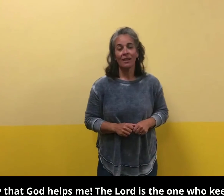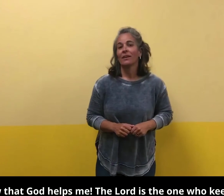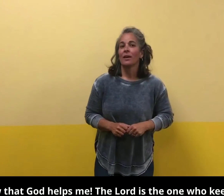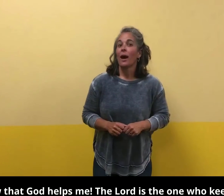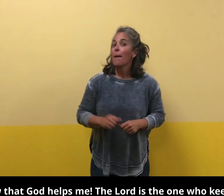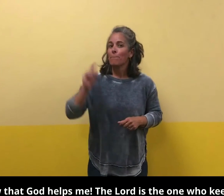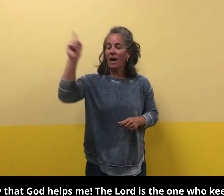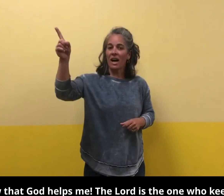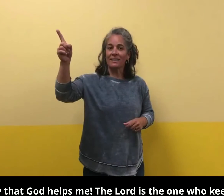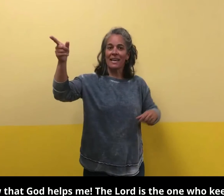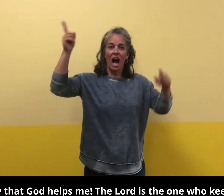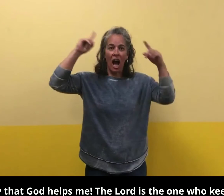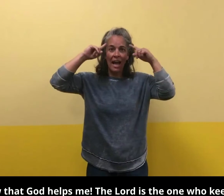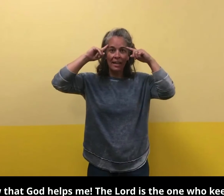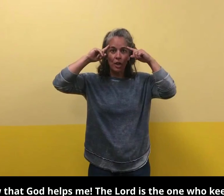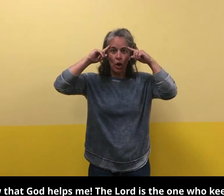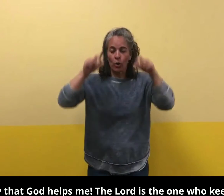but I know